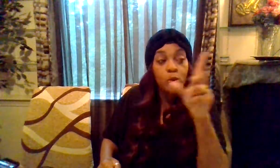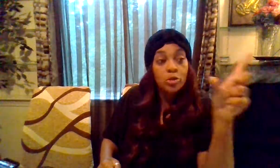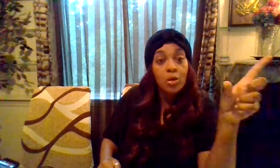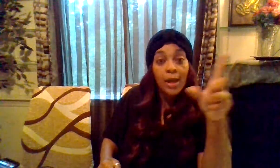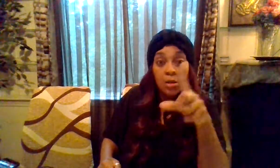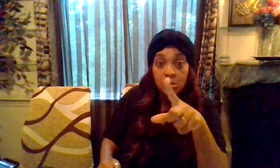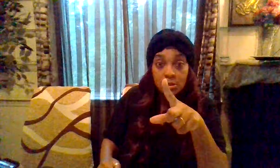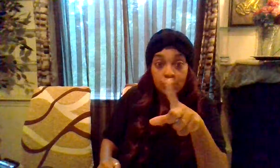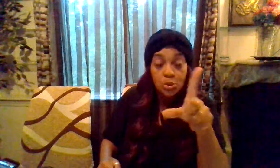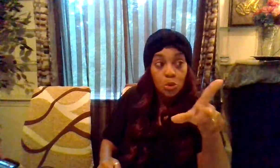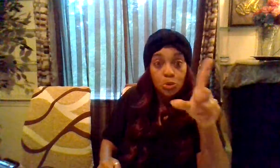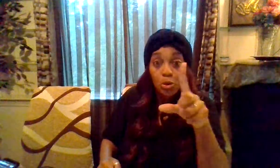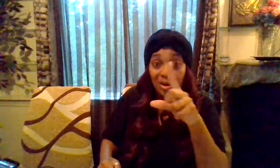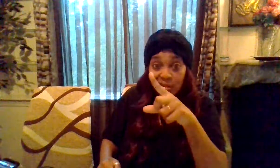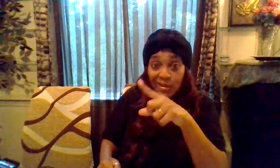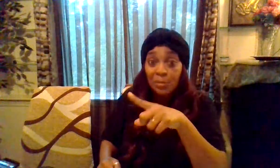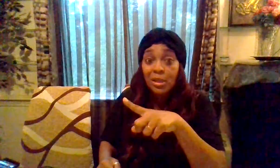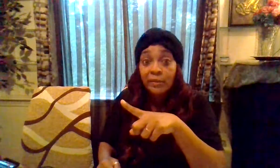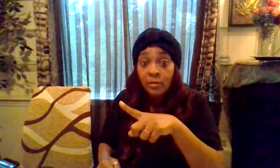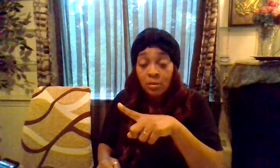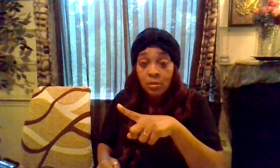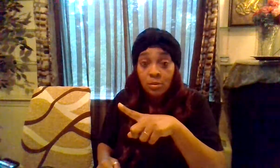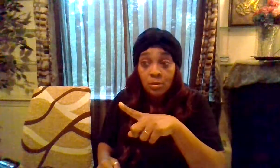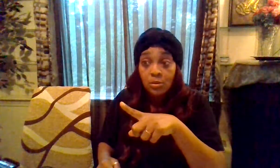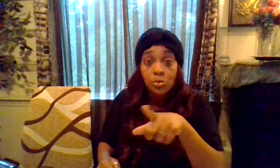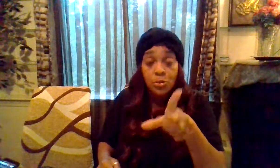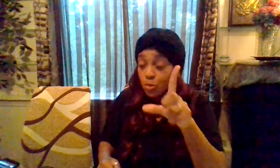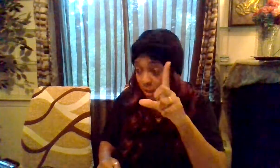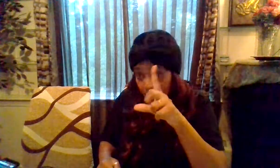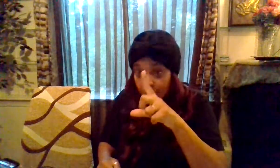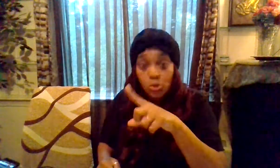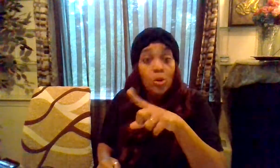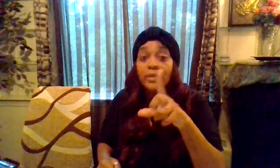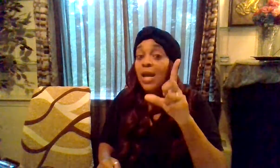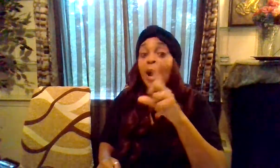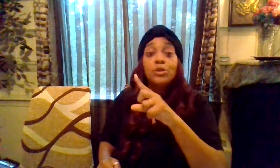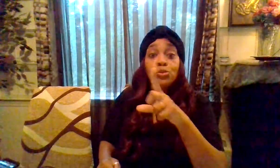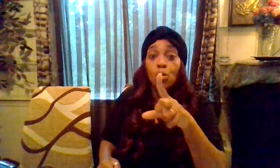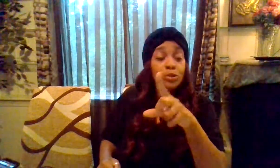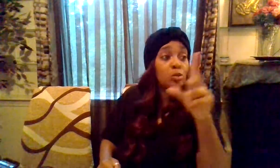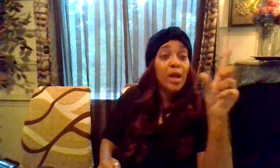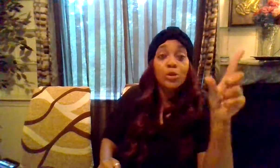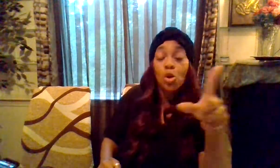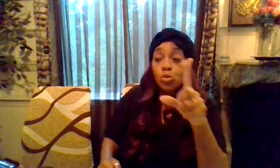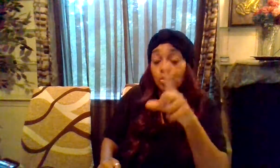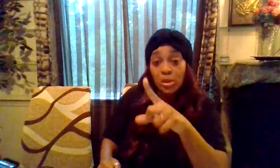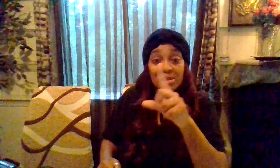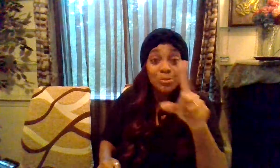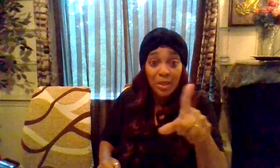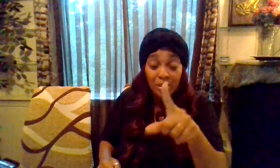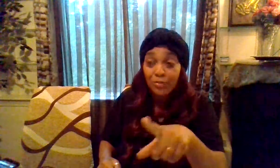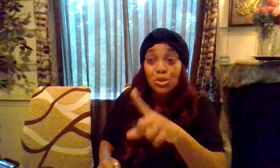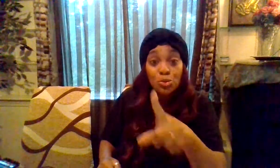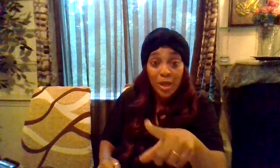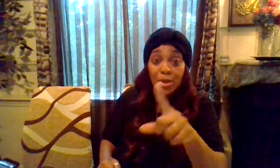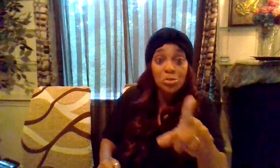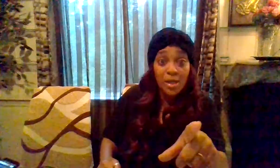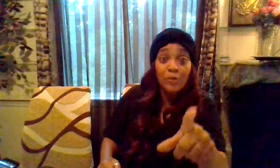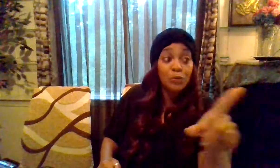to where you allow yourself to know you are unlimited you you can keep soaring as high as you want to there ain't no dream that's big enough that you can't create for